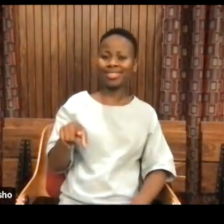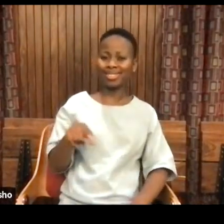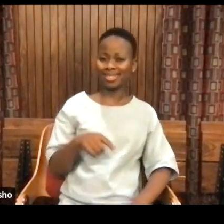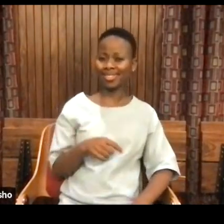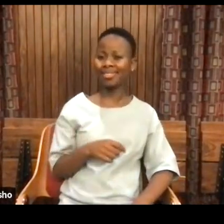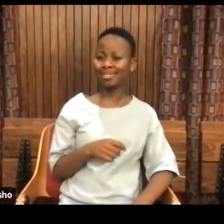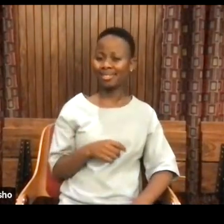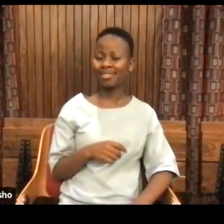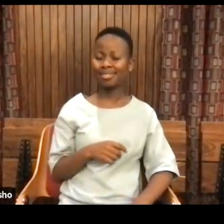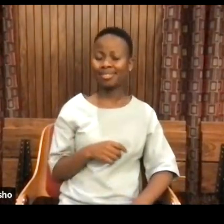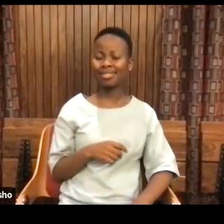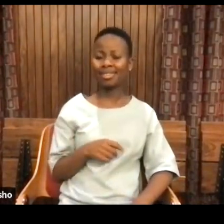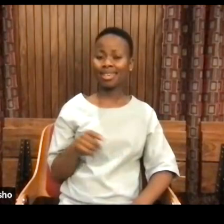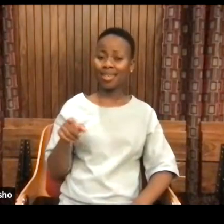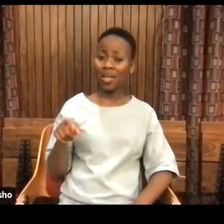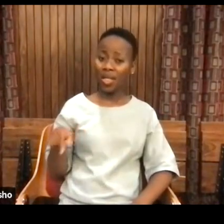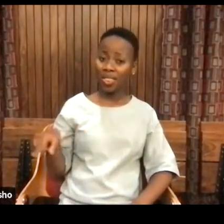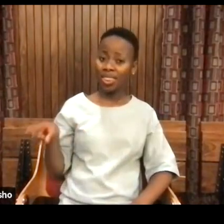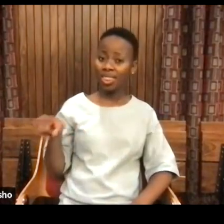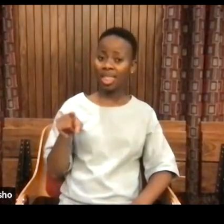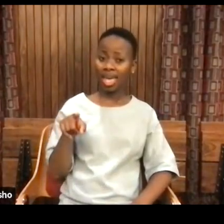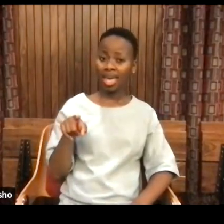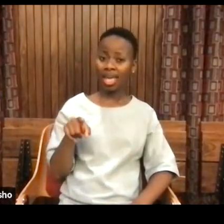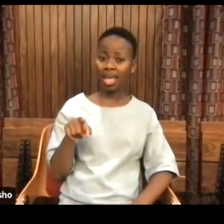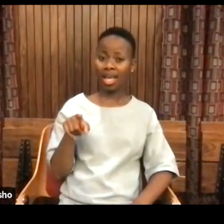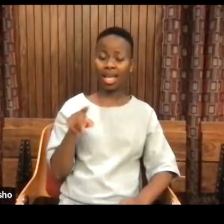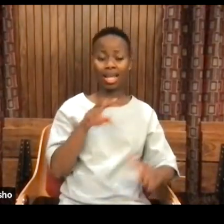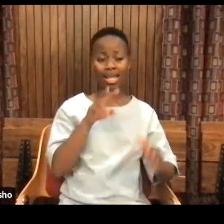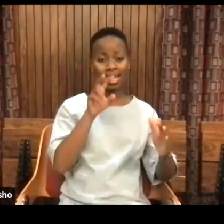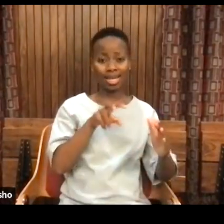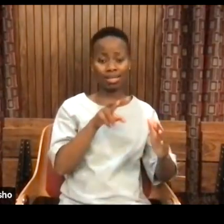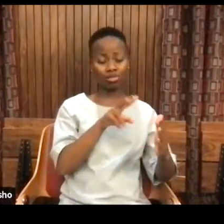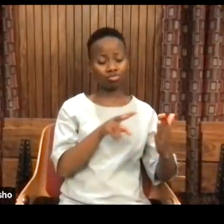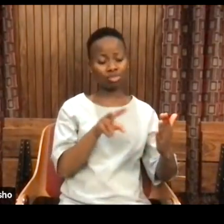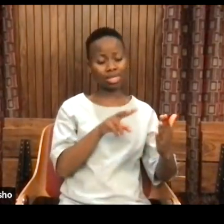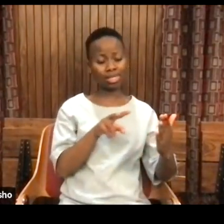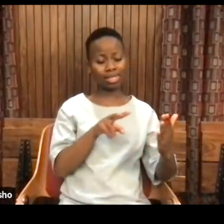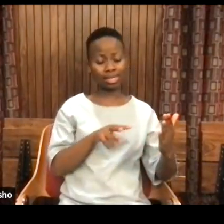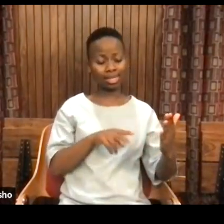to read books by perfect people?